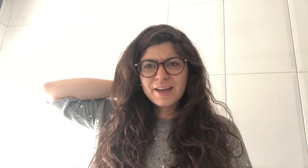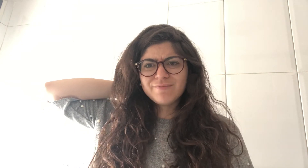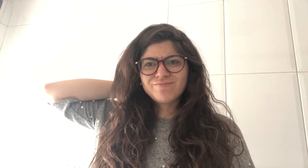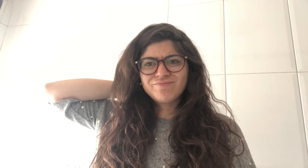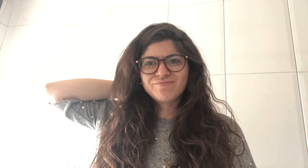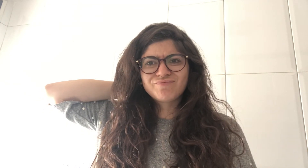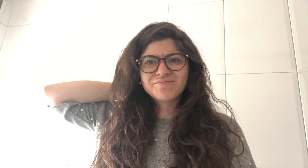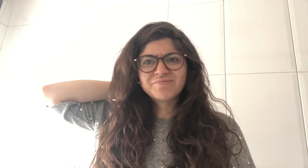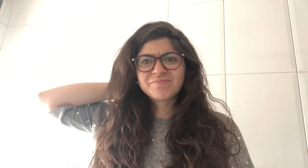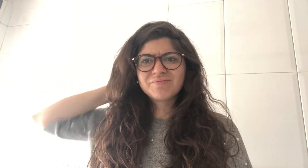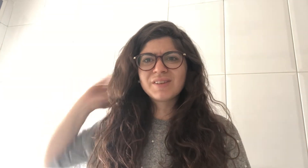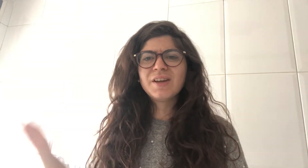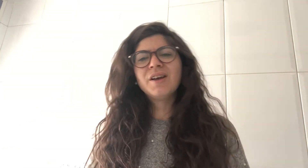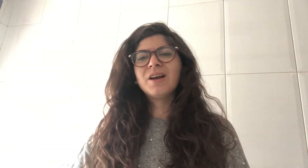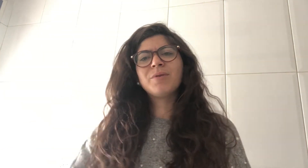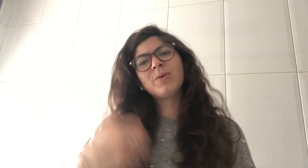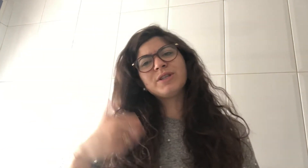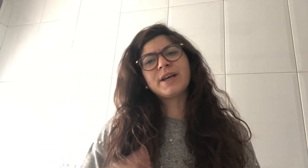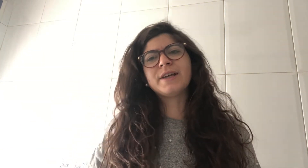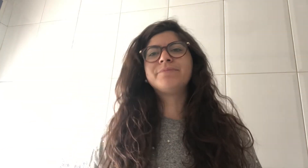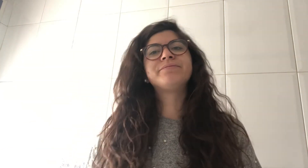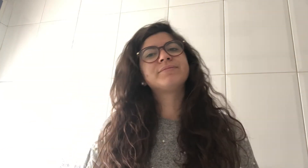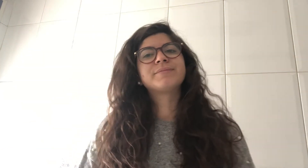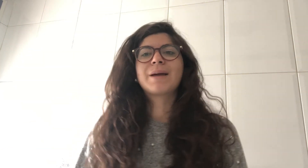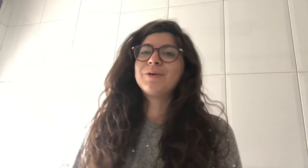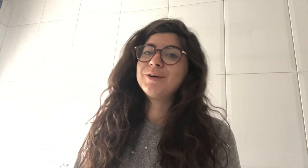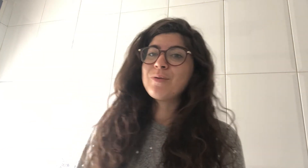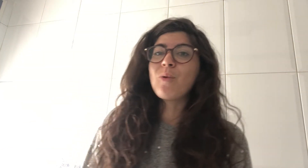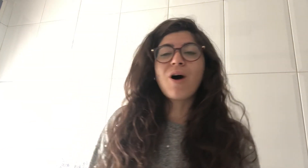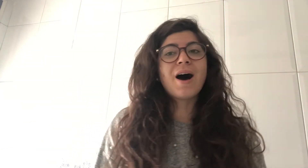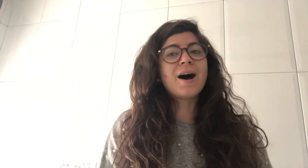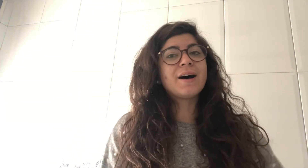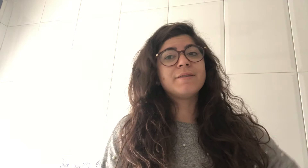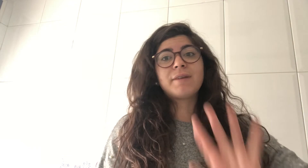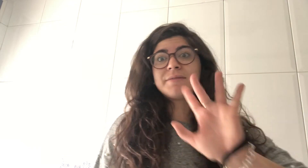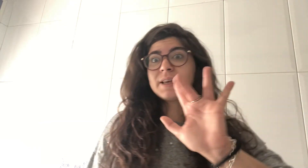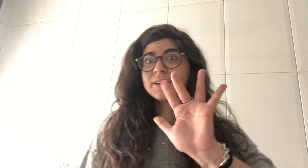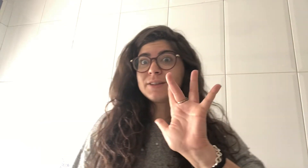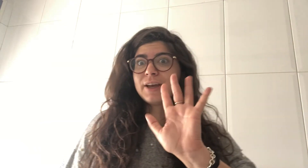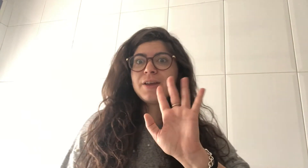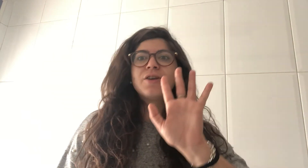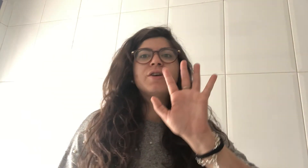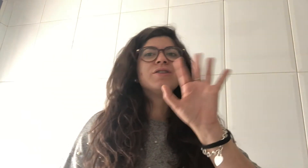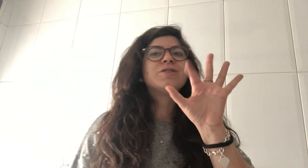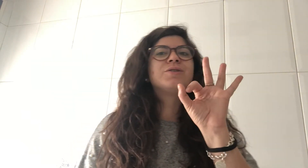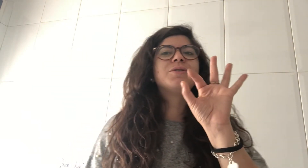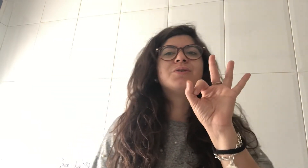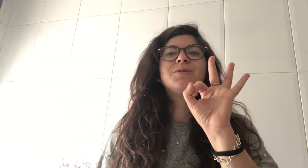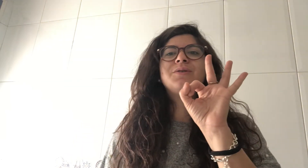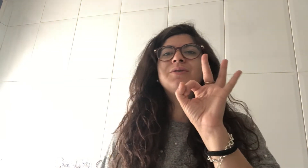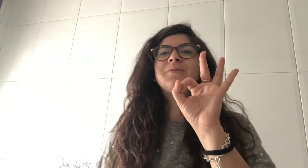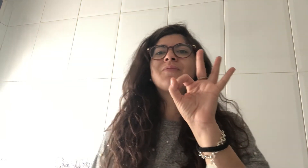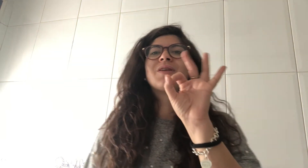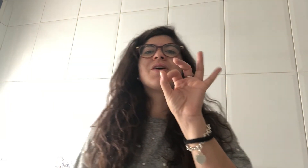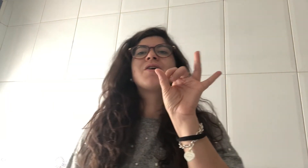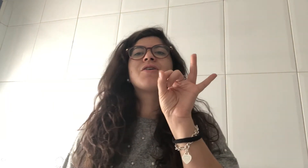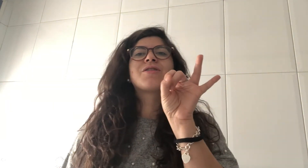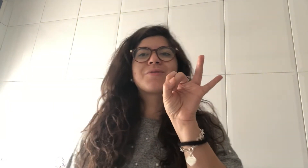come on go and check it come on one five seconds okay two three